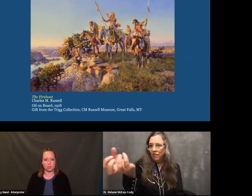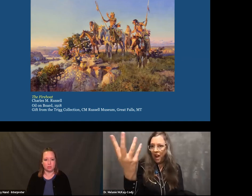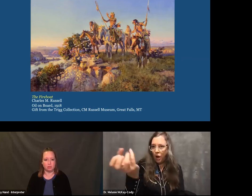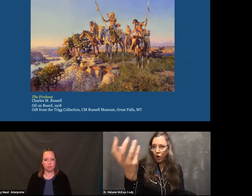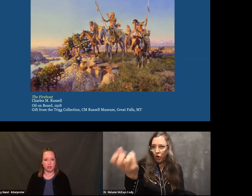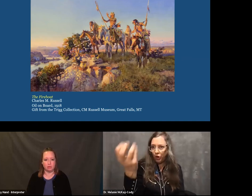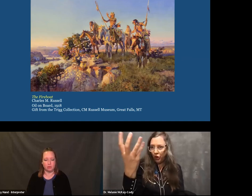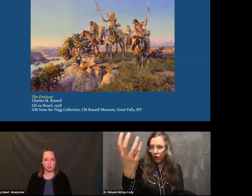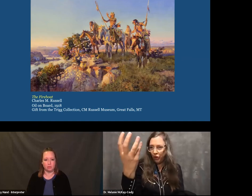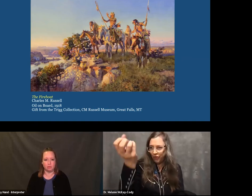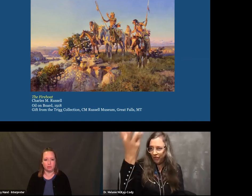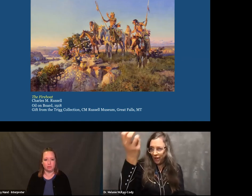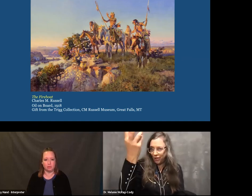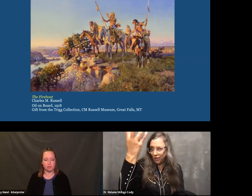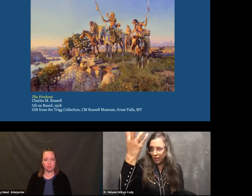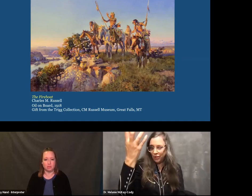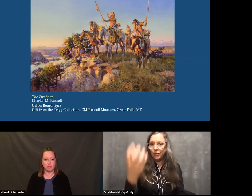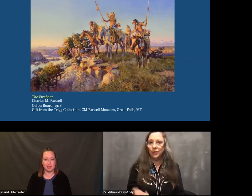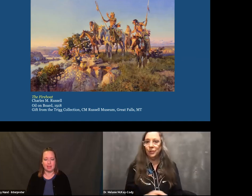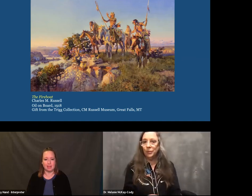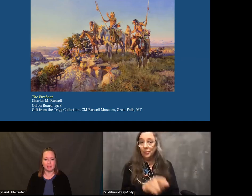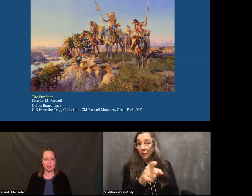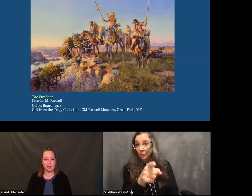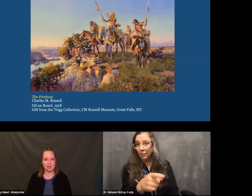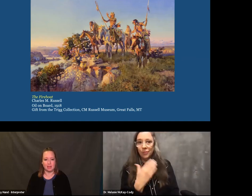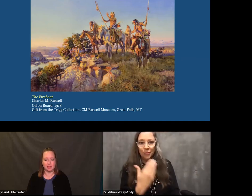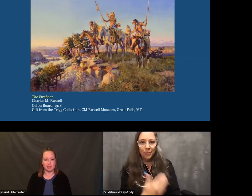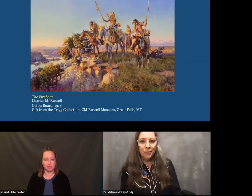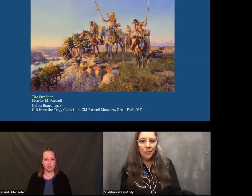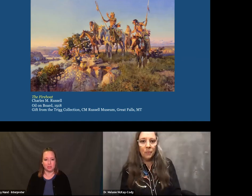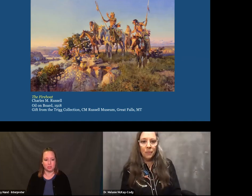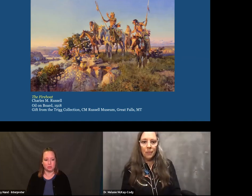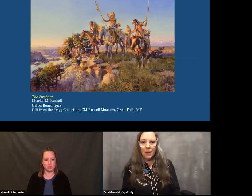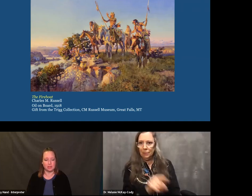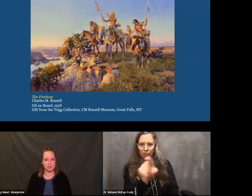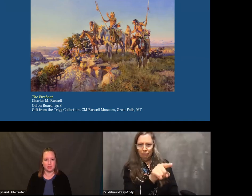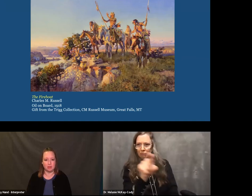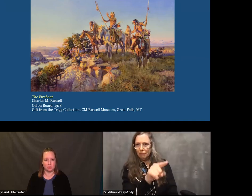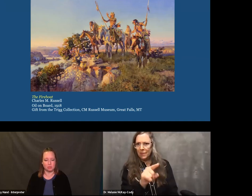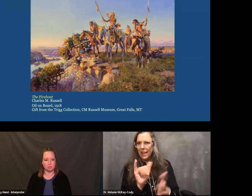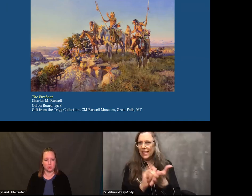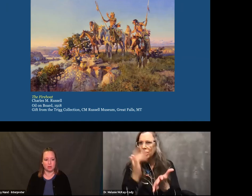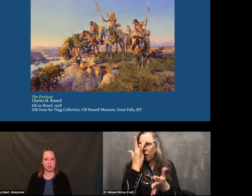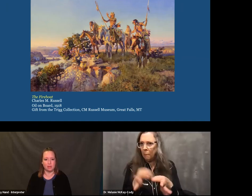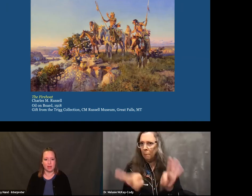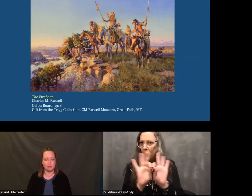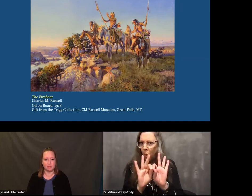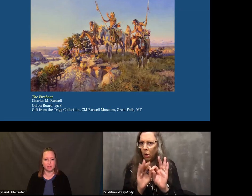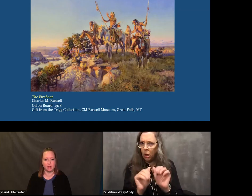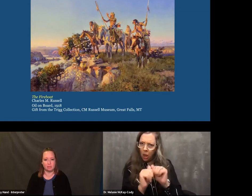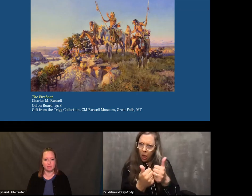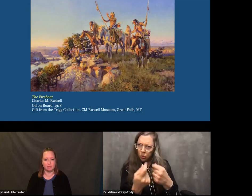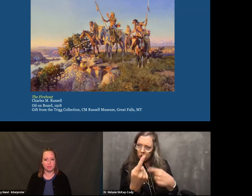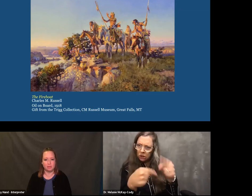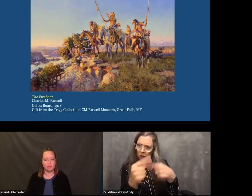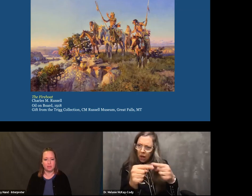horse, the railroad. So again, that sign is alluding to that steam or smoke coming out